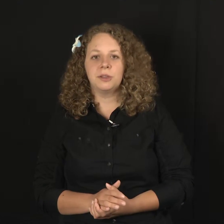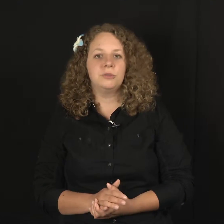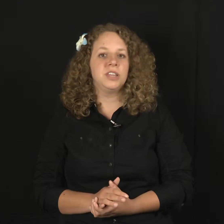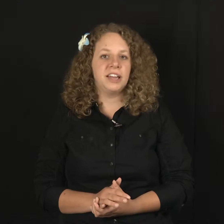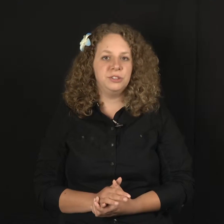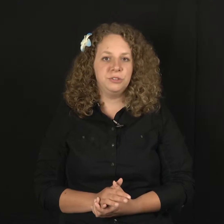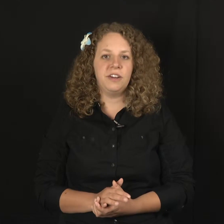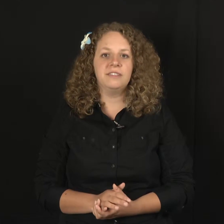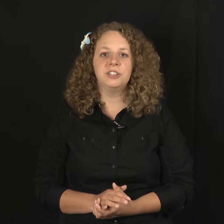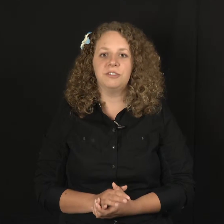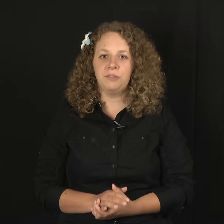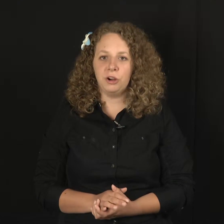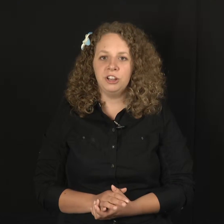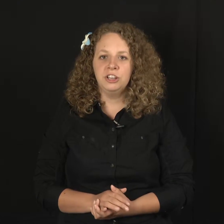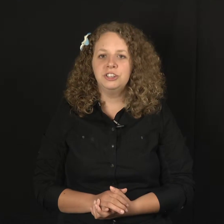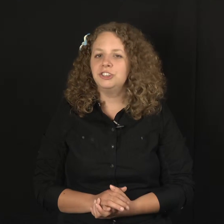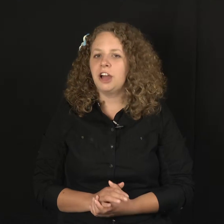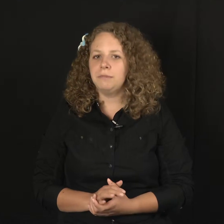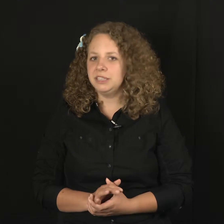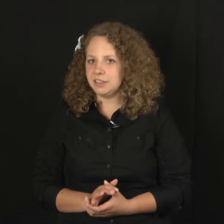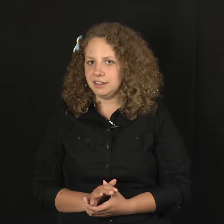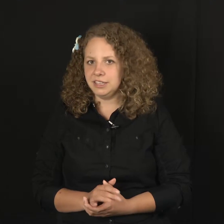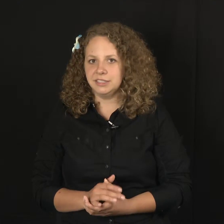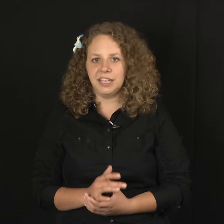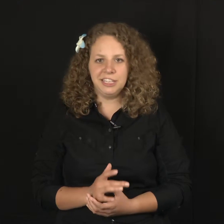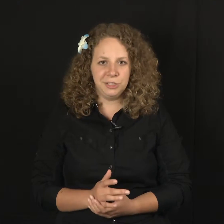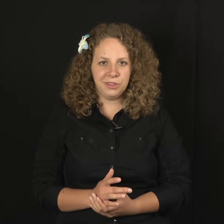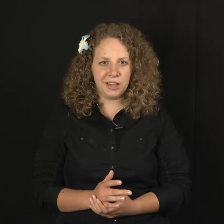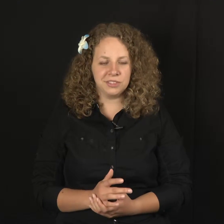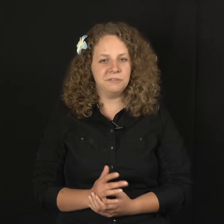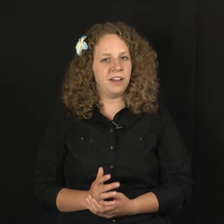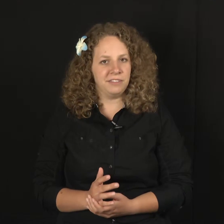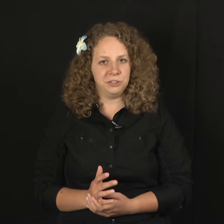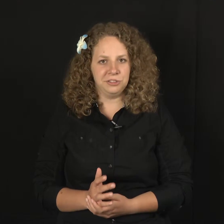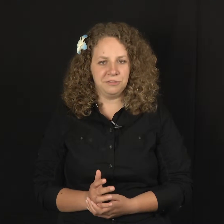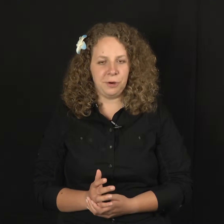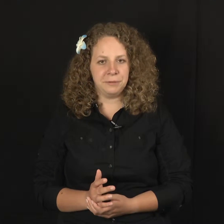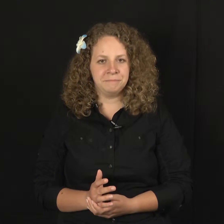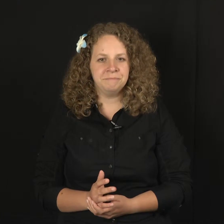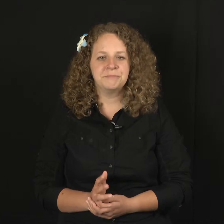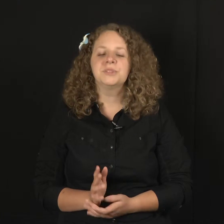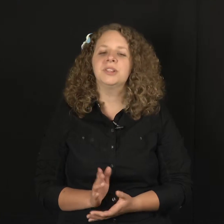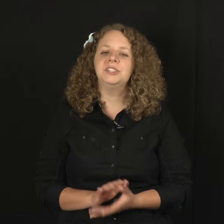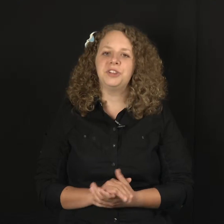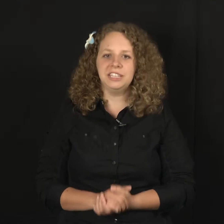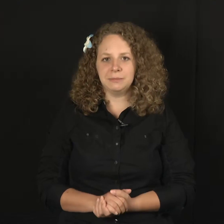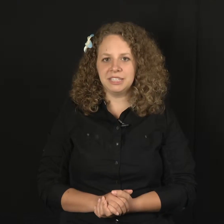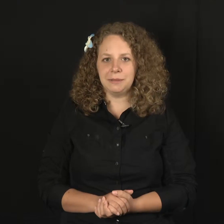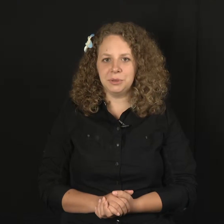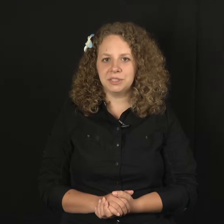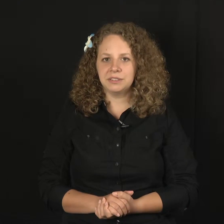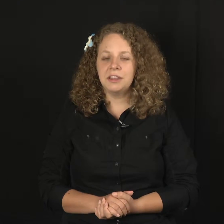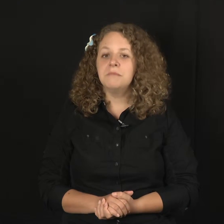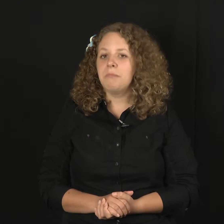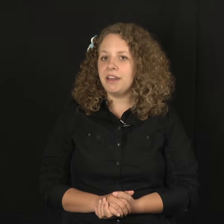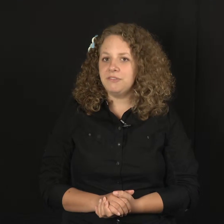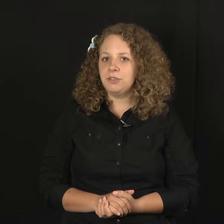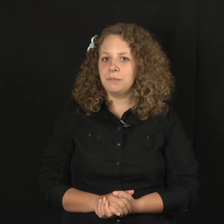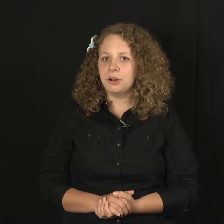code 92504 should not be signed as 92,504. So let's try some examples. My phone number